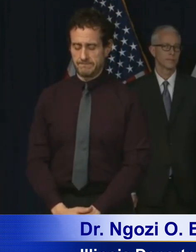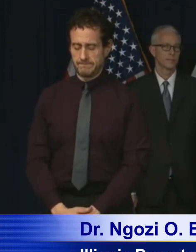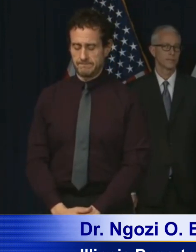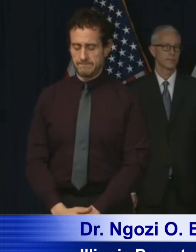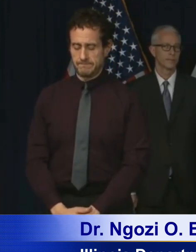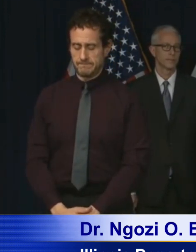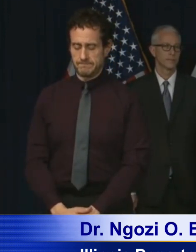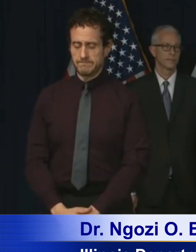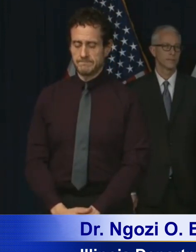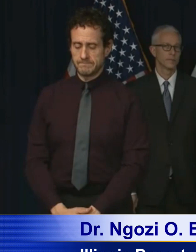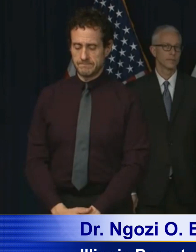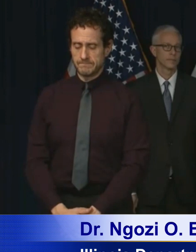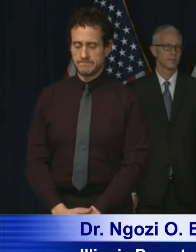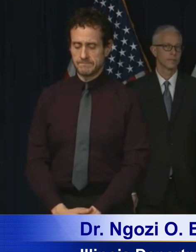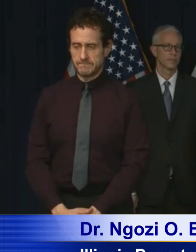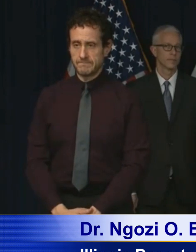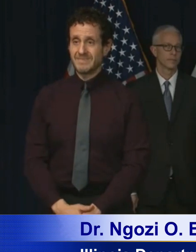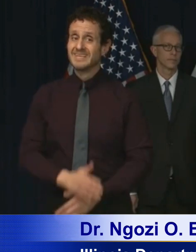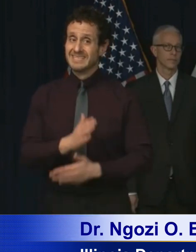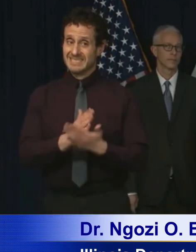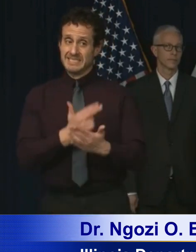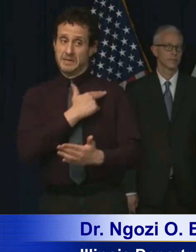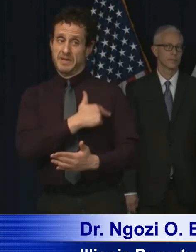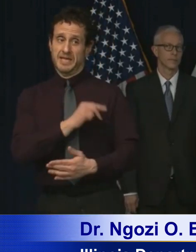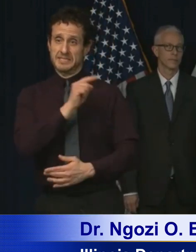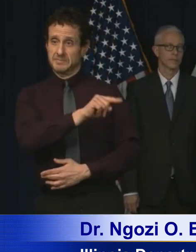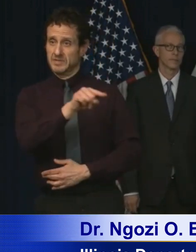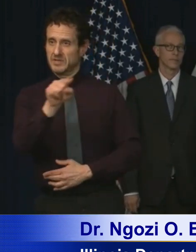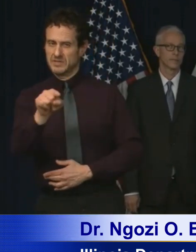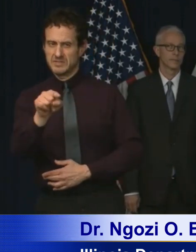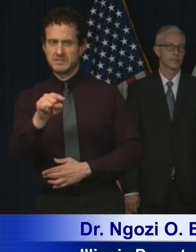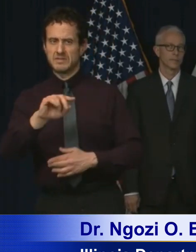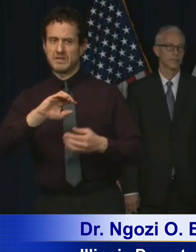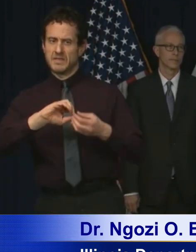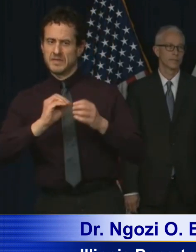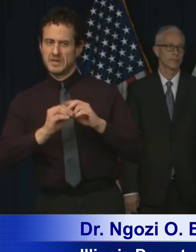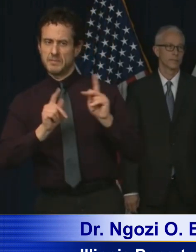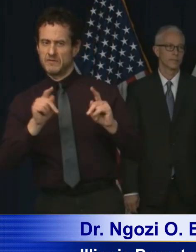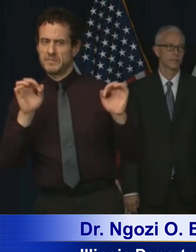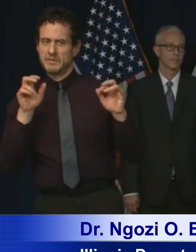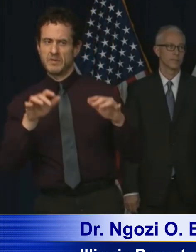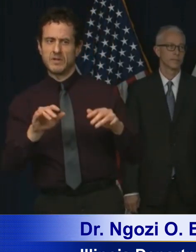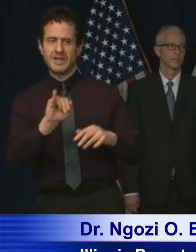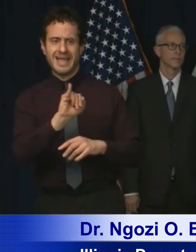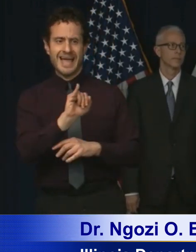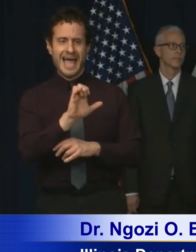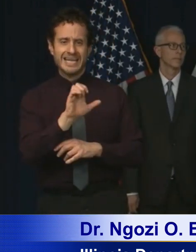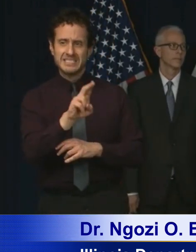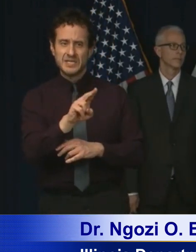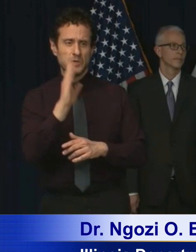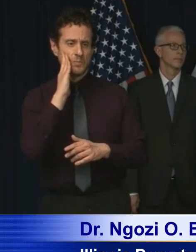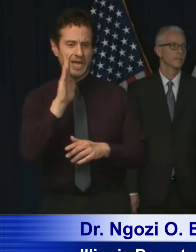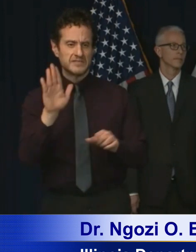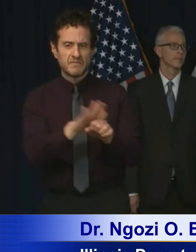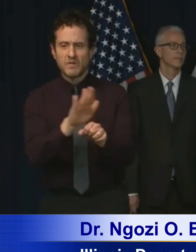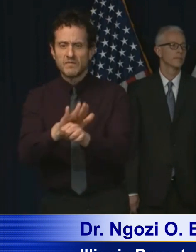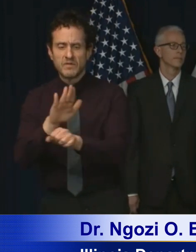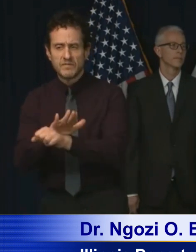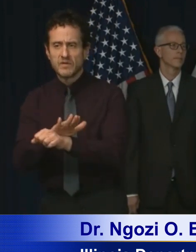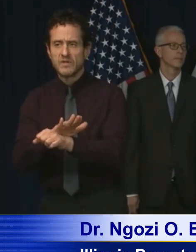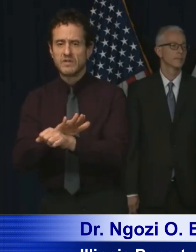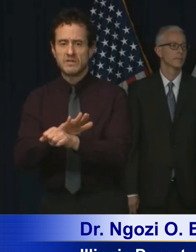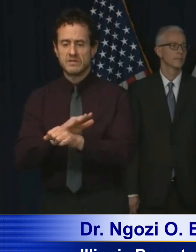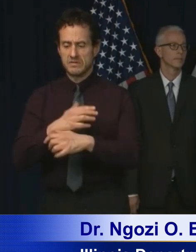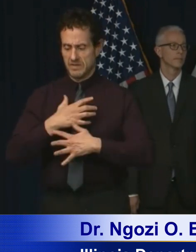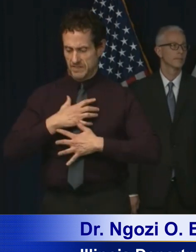our reaching capacity of the number of ICU and ventilators. And we want